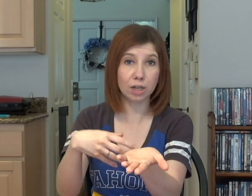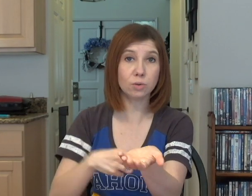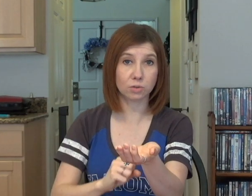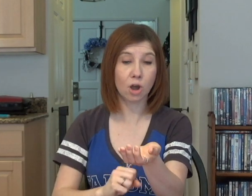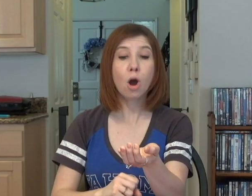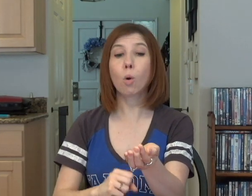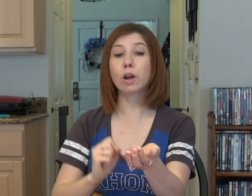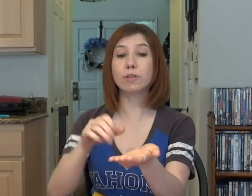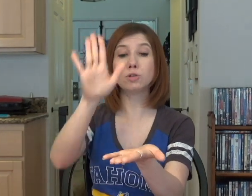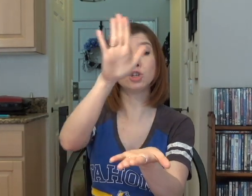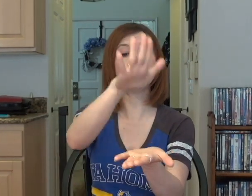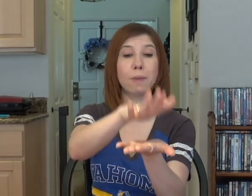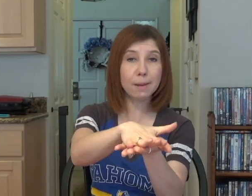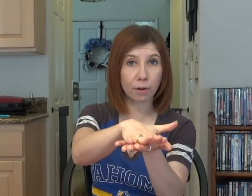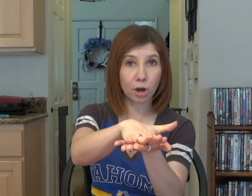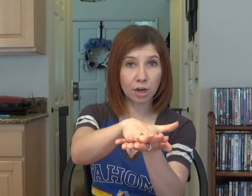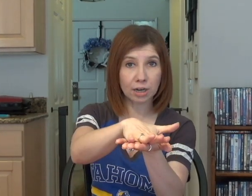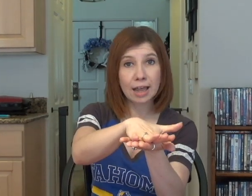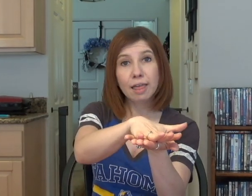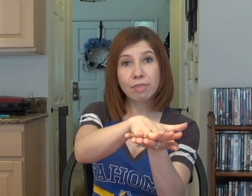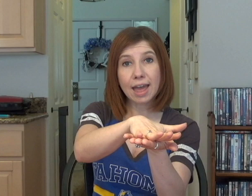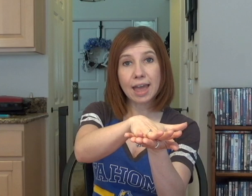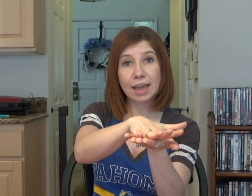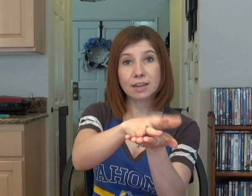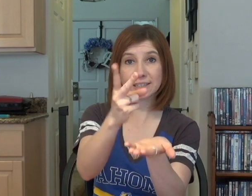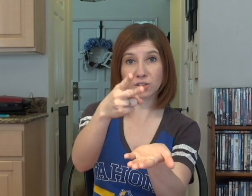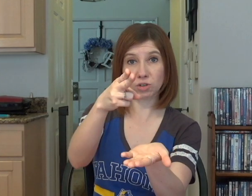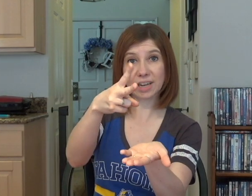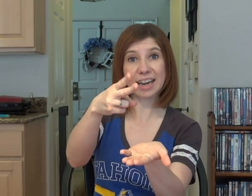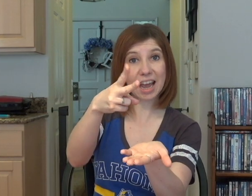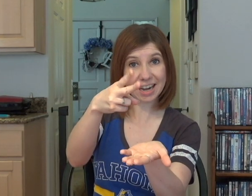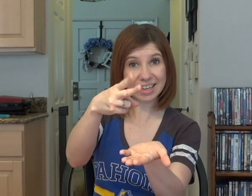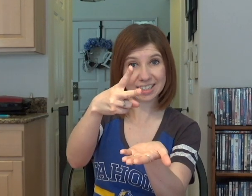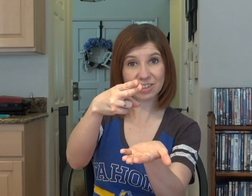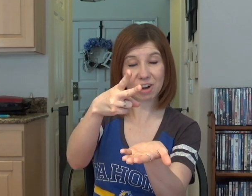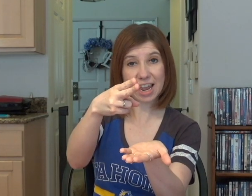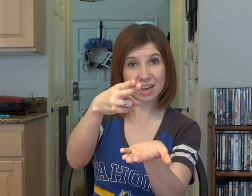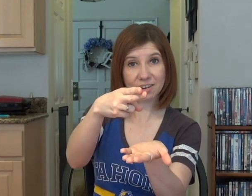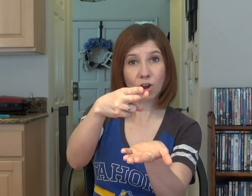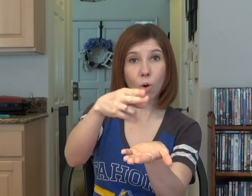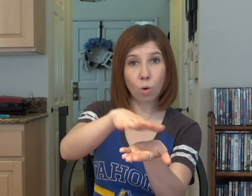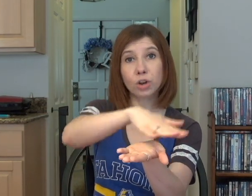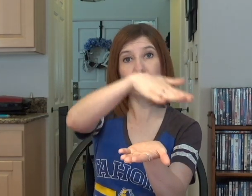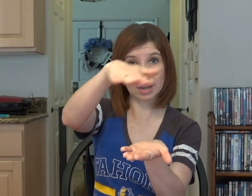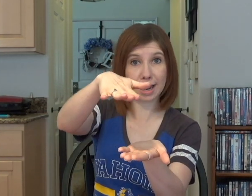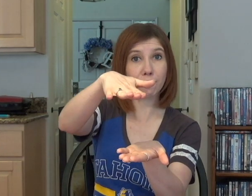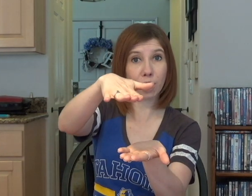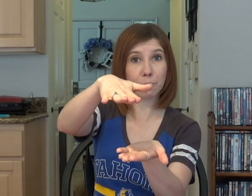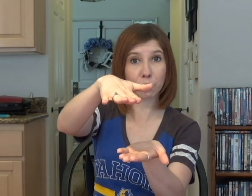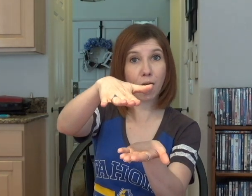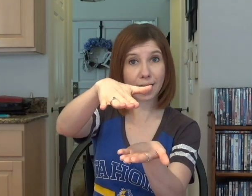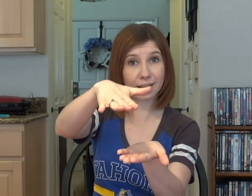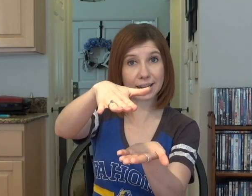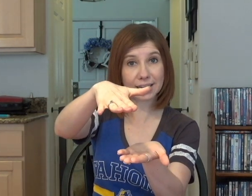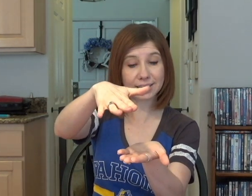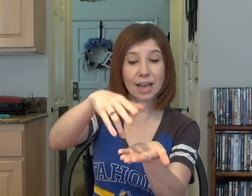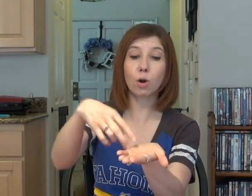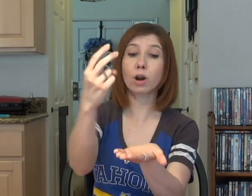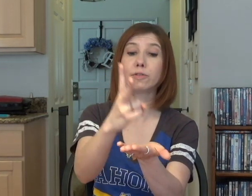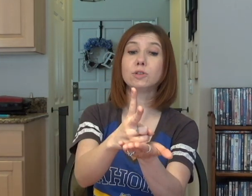lose. Or if you choose paper, then scissors can cut it, right? Or you can cover up the rock, like I said. Or if you